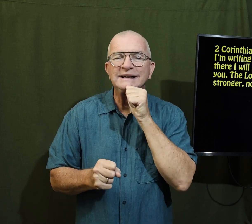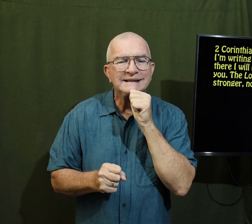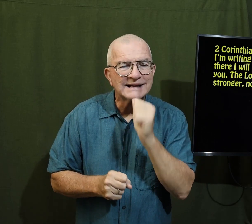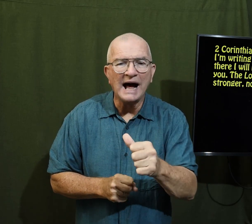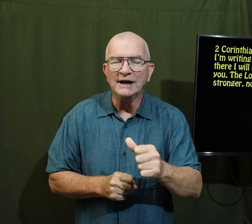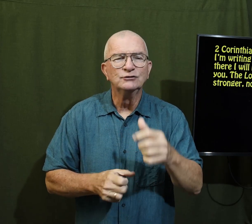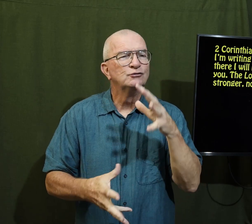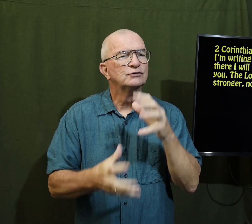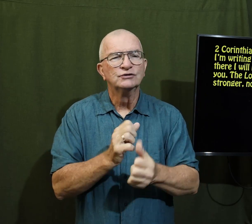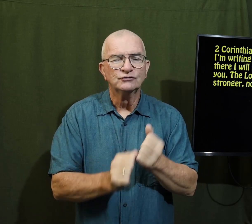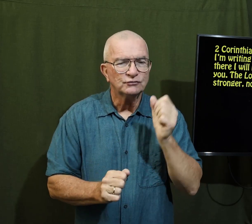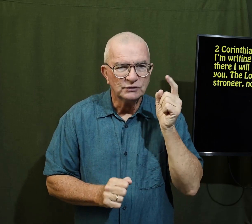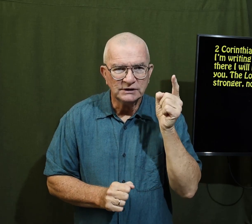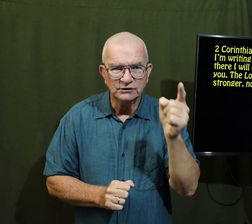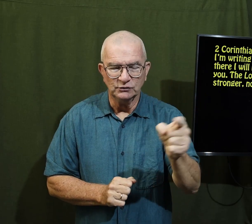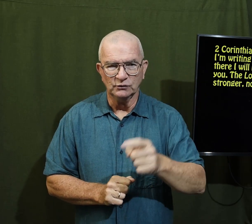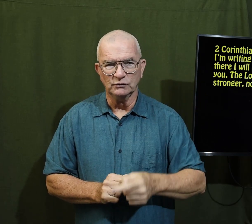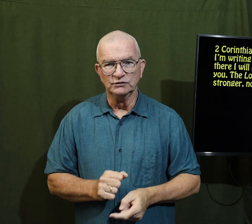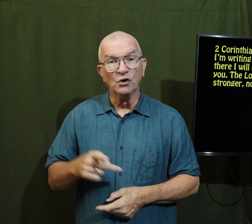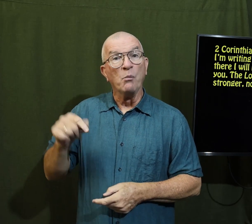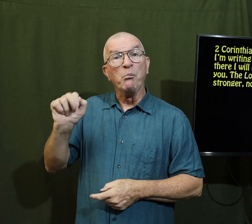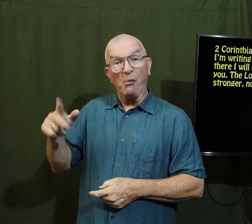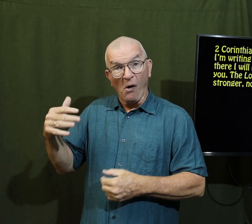stronger not to destroy you